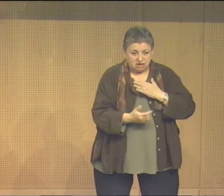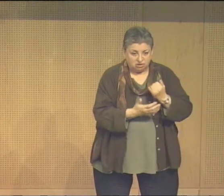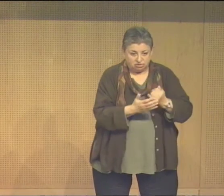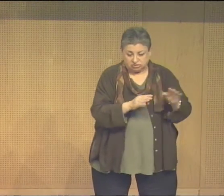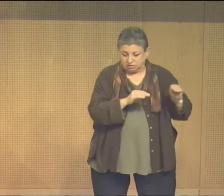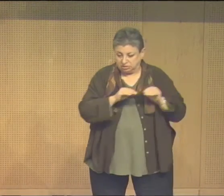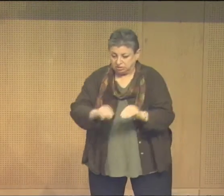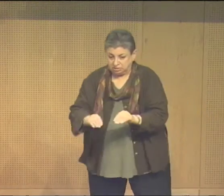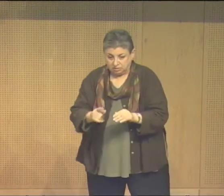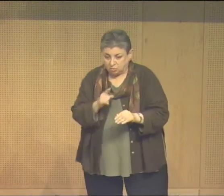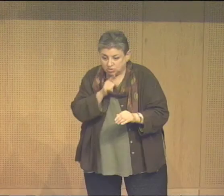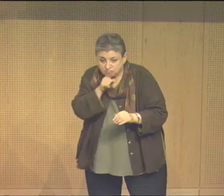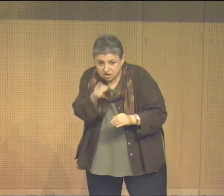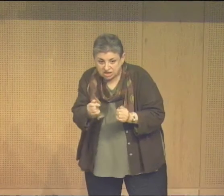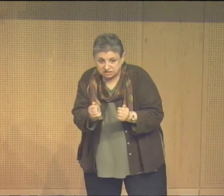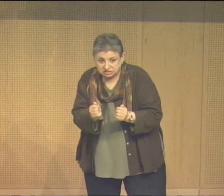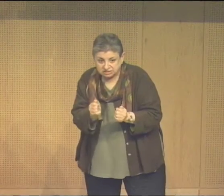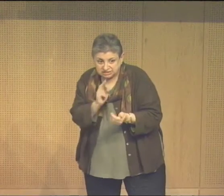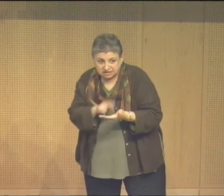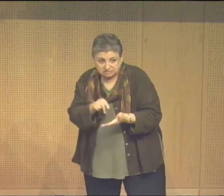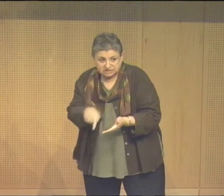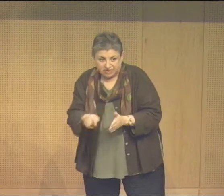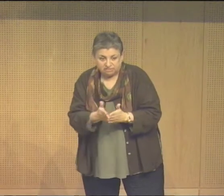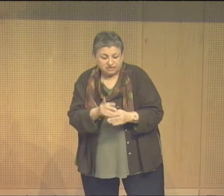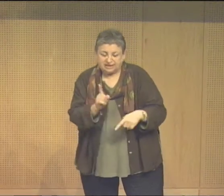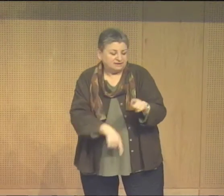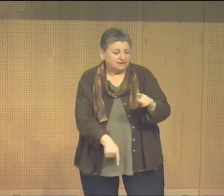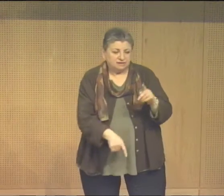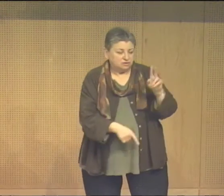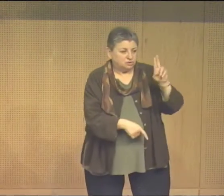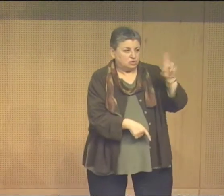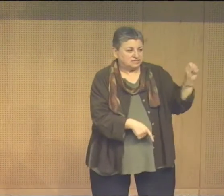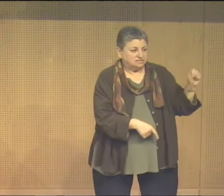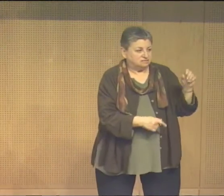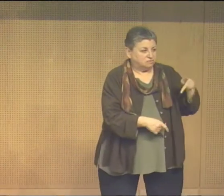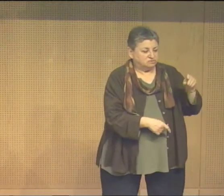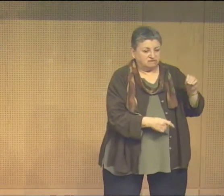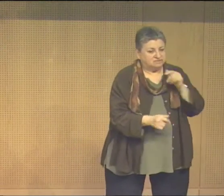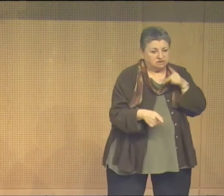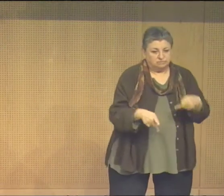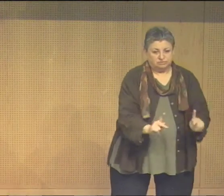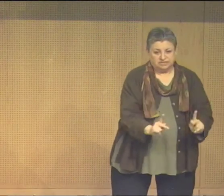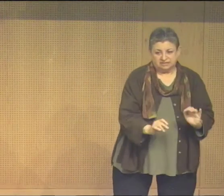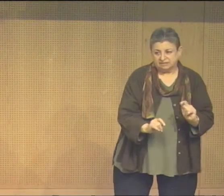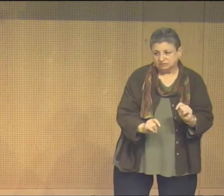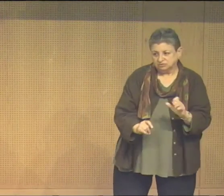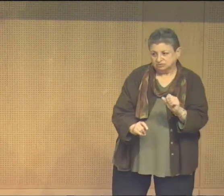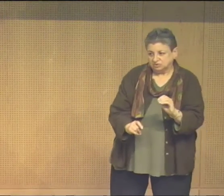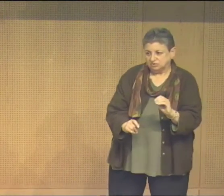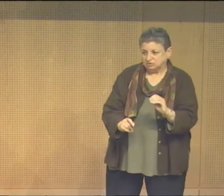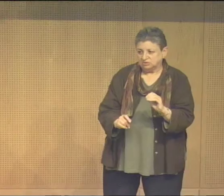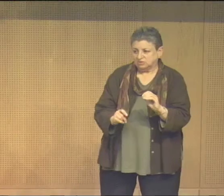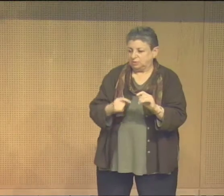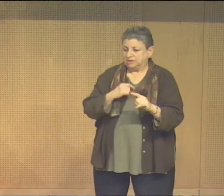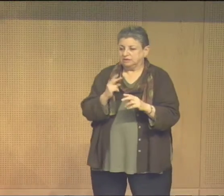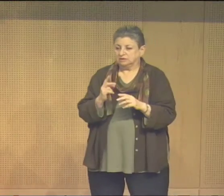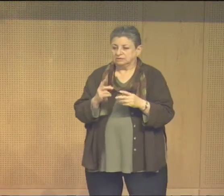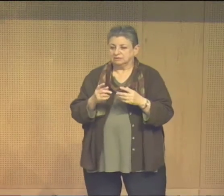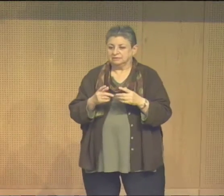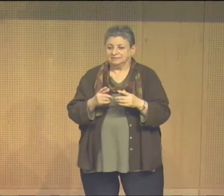we couldn't reproduce my art with real stamps because the U.S. post office wouldn't allow it so we don't have it